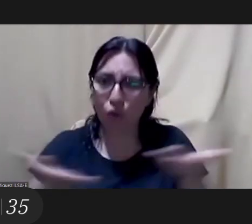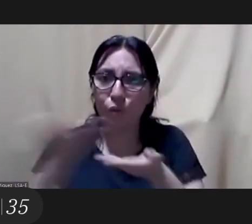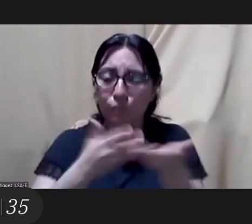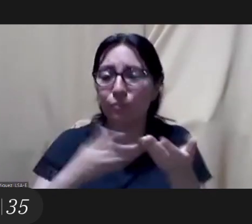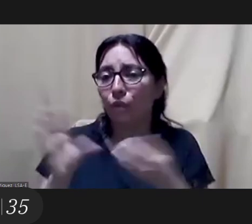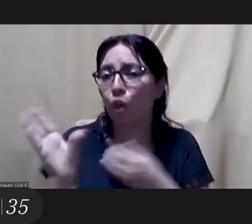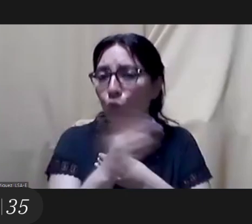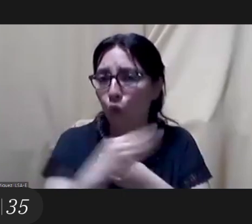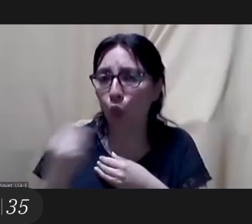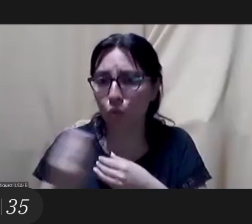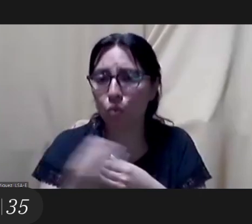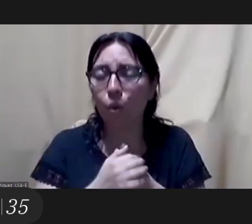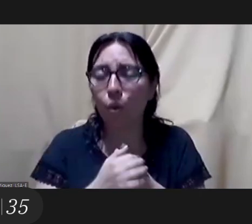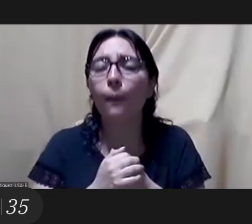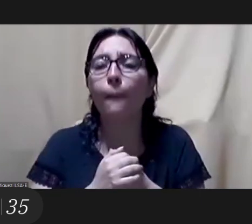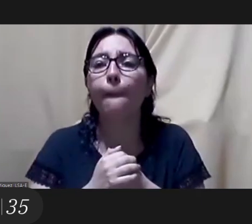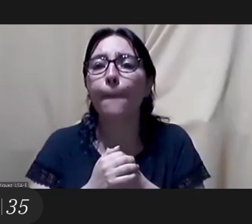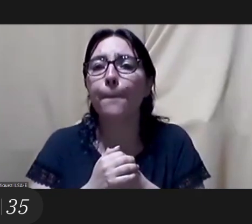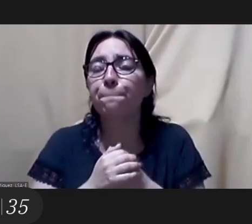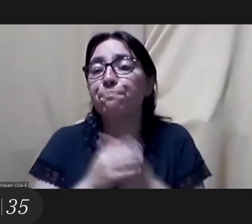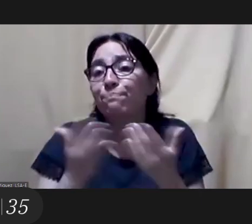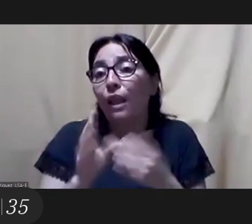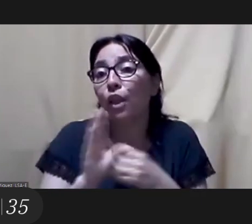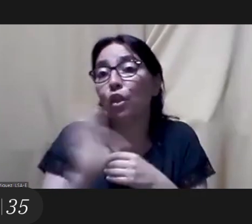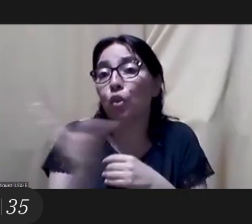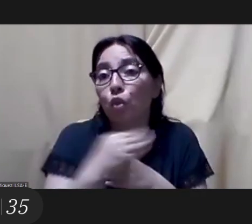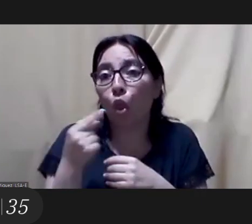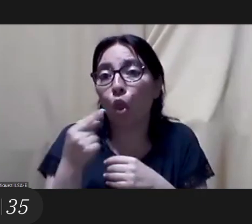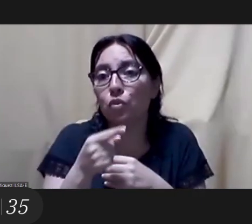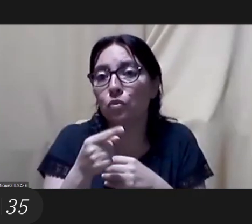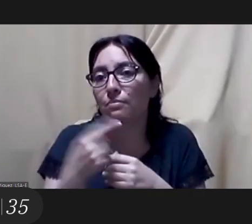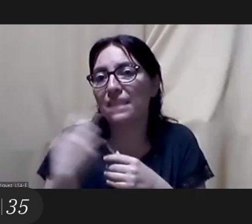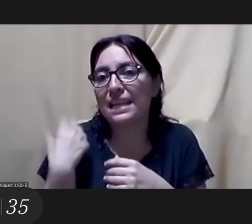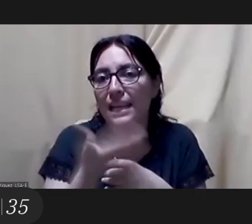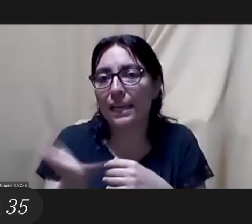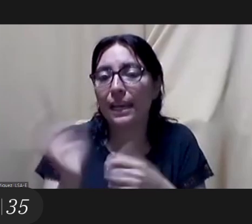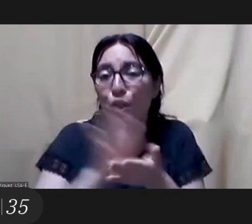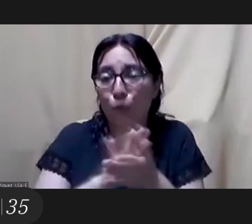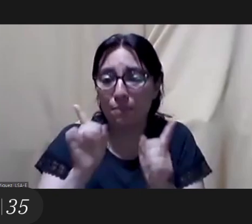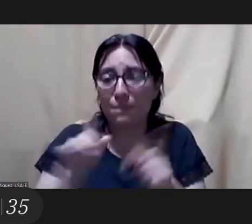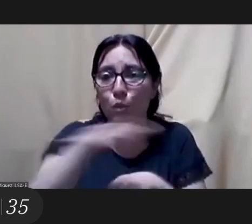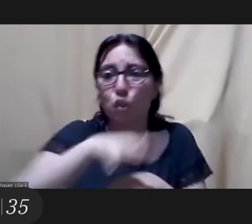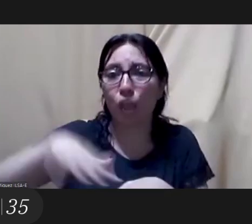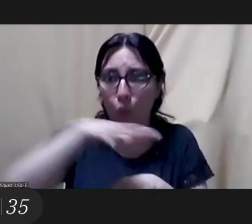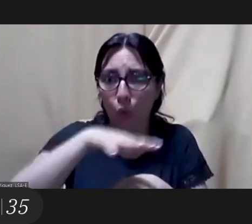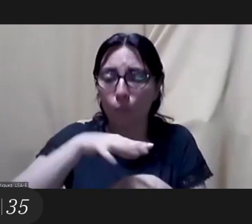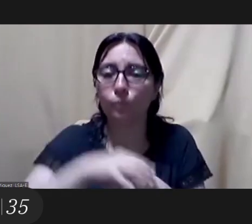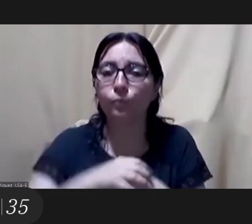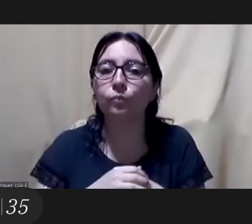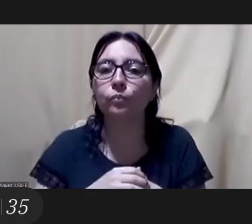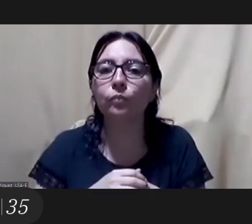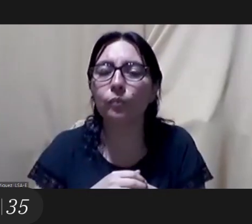in the different entities that we um have these are this is a fundamental step forward i think